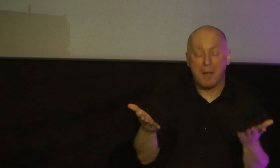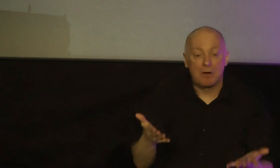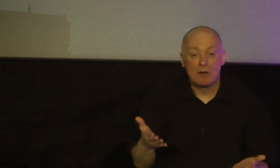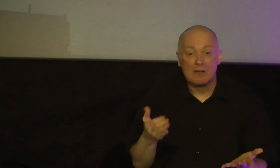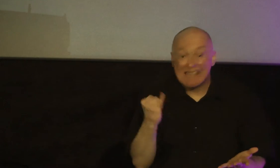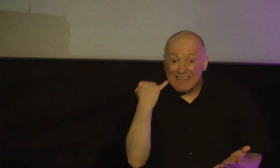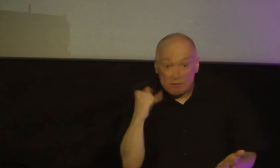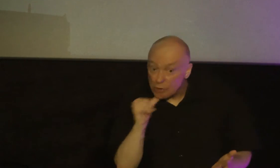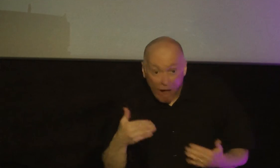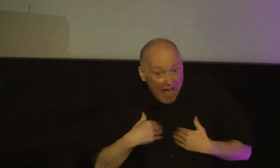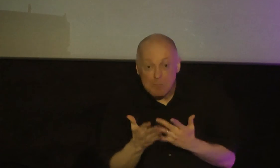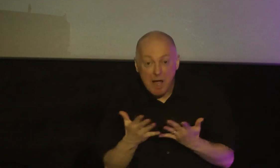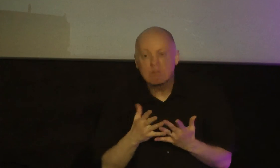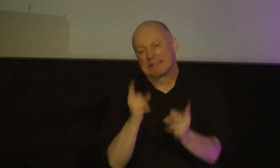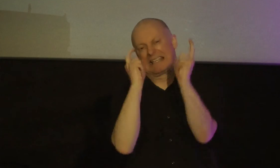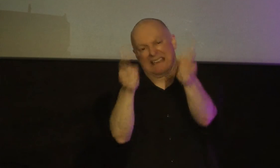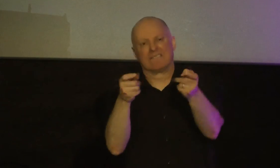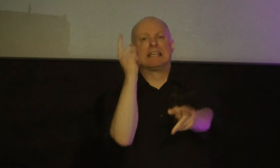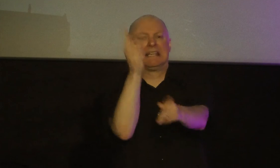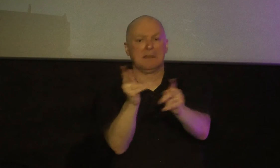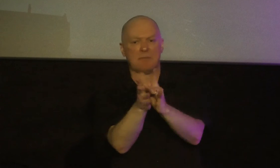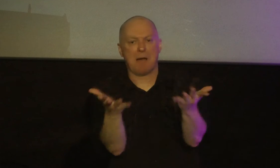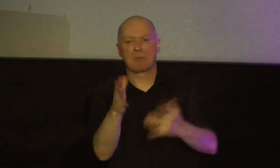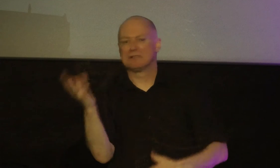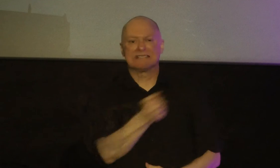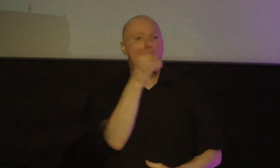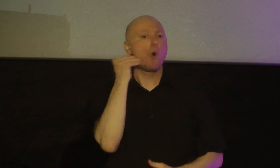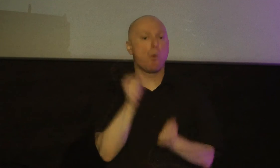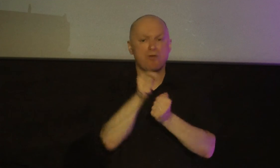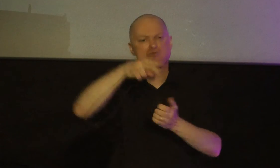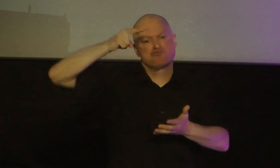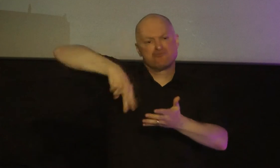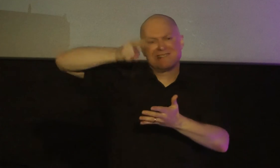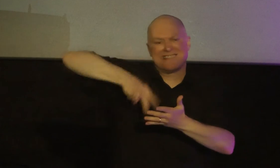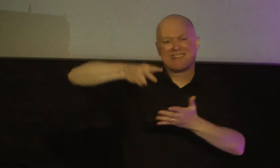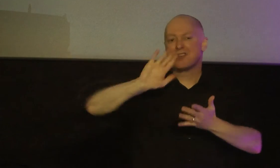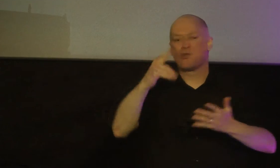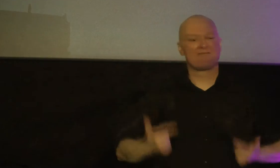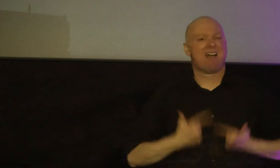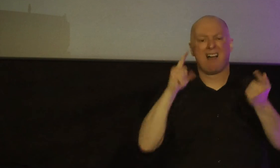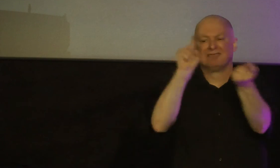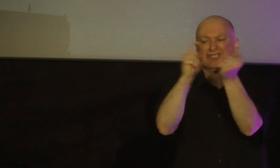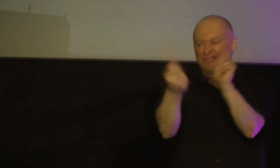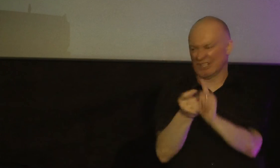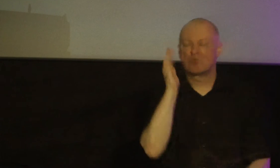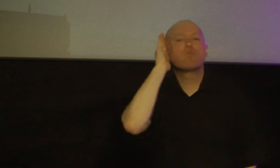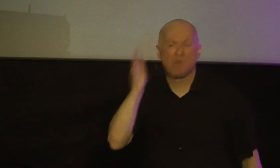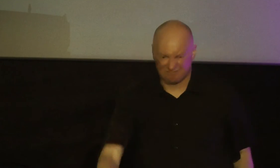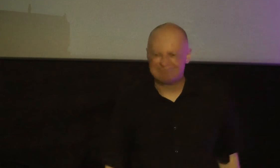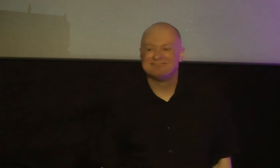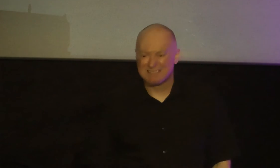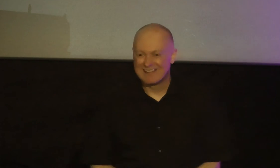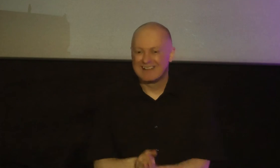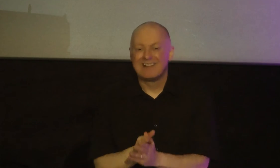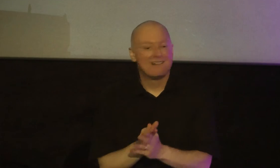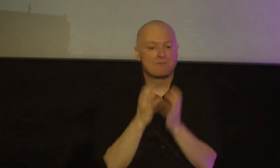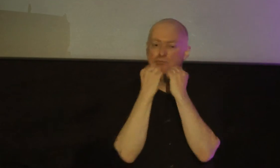don't own a bible that bible will be our gift to you please take it home and read and have your life changed by the precious word of god james